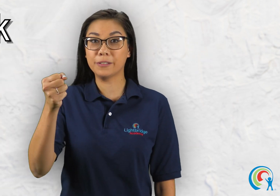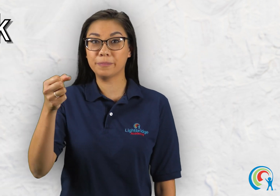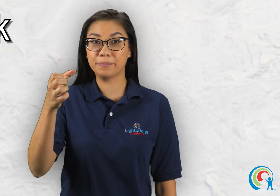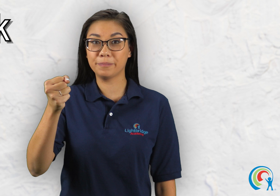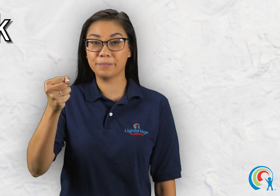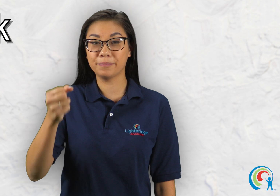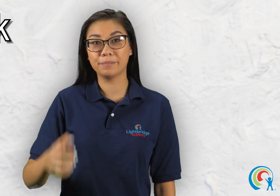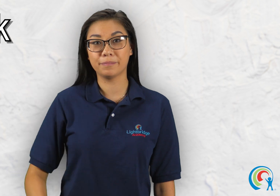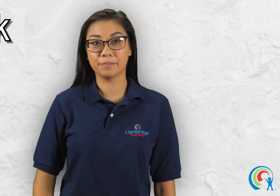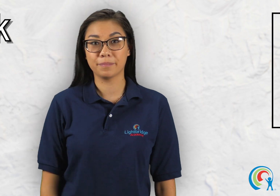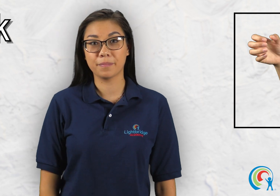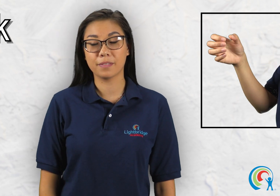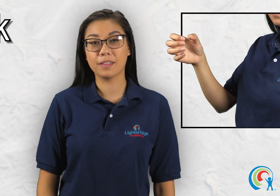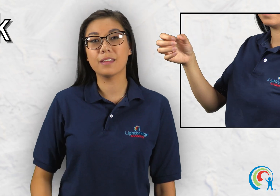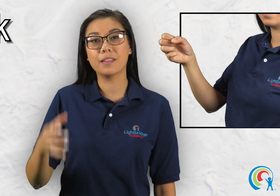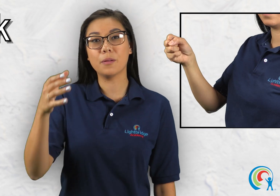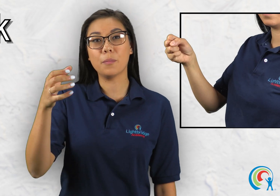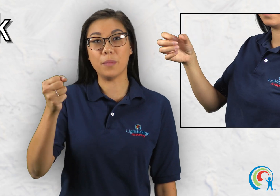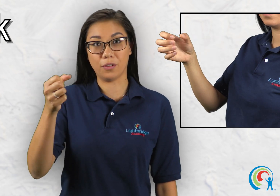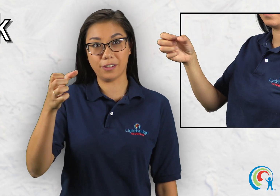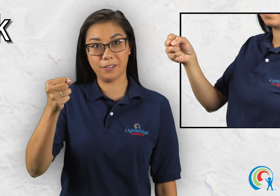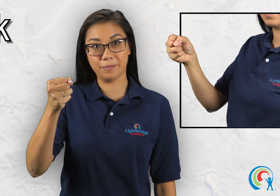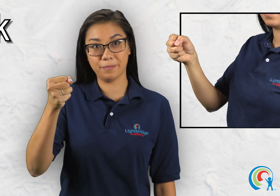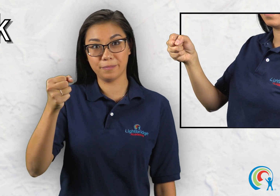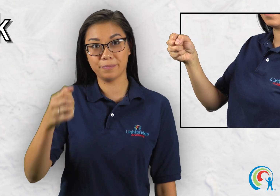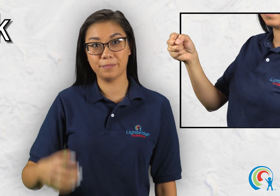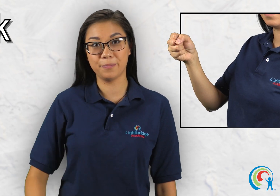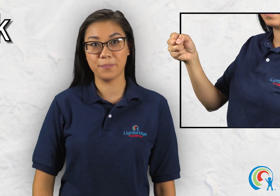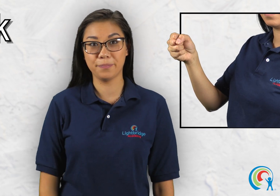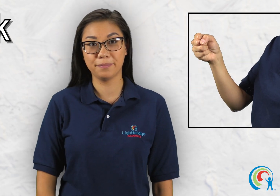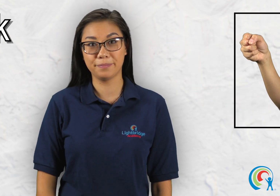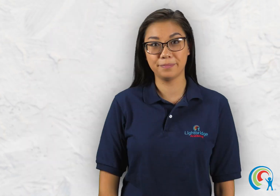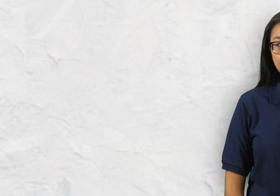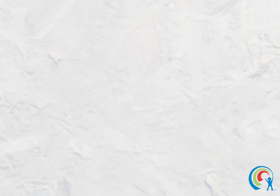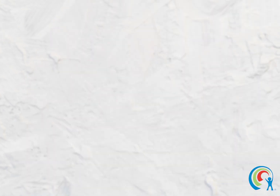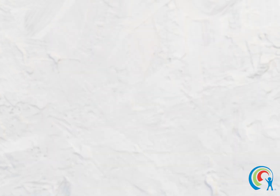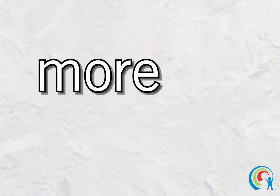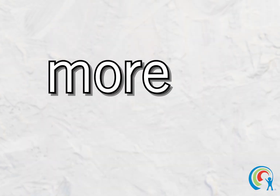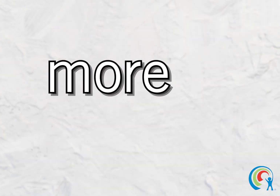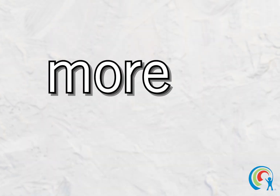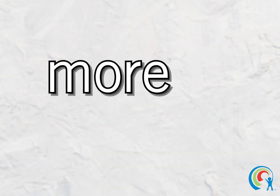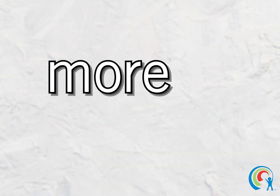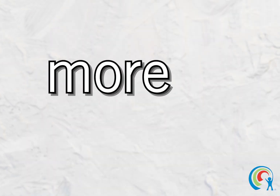milk more